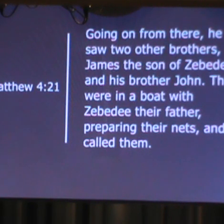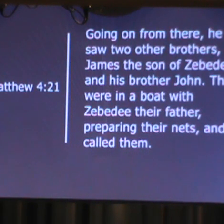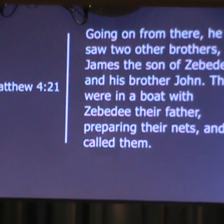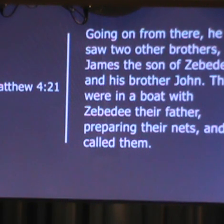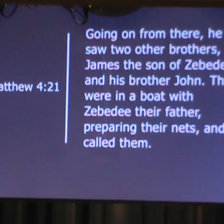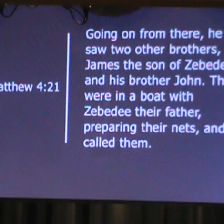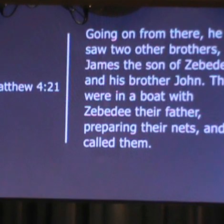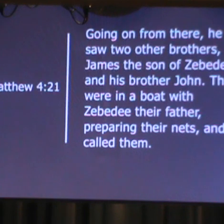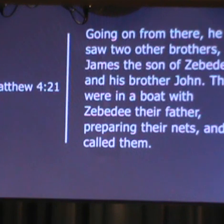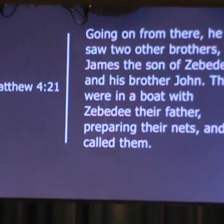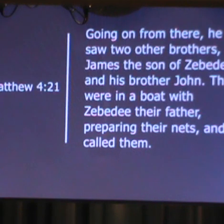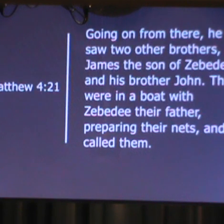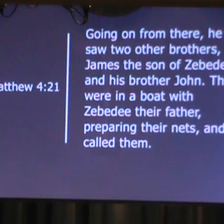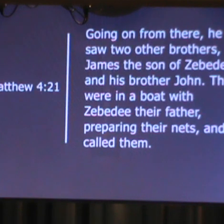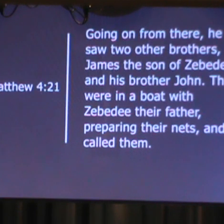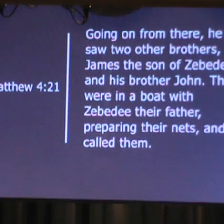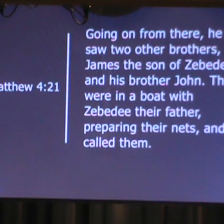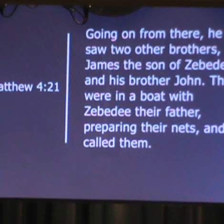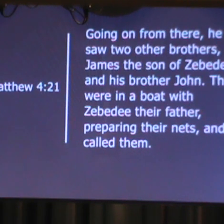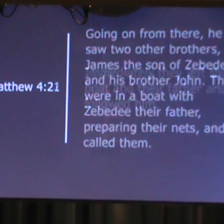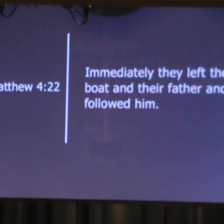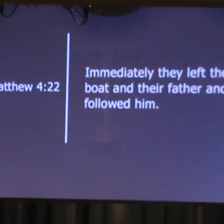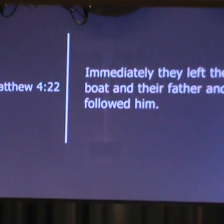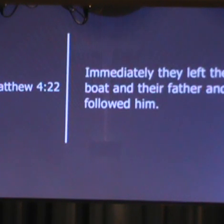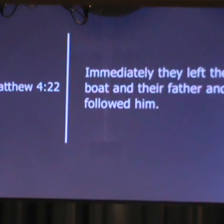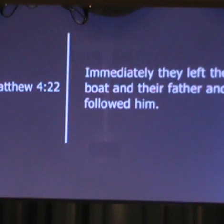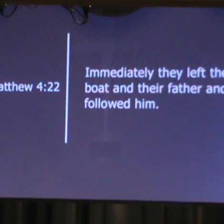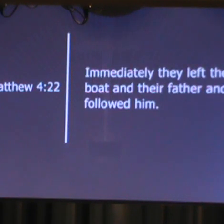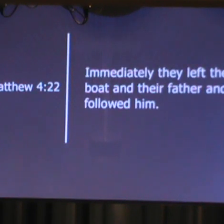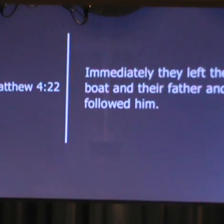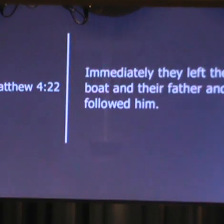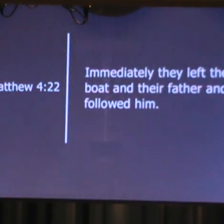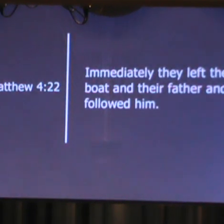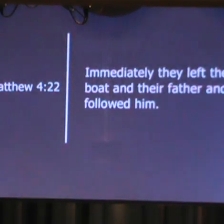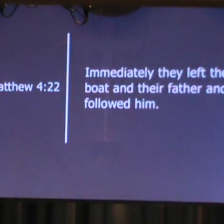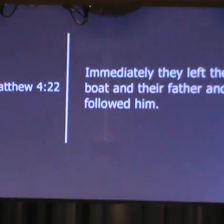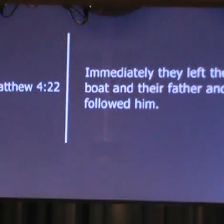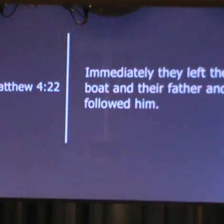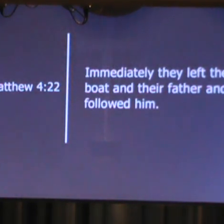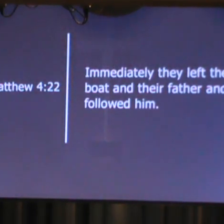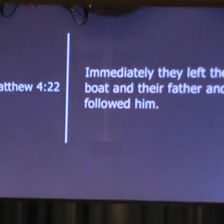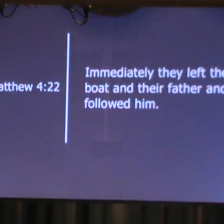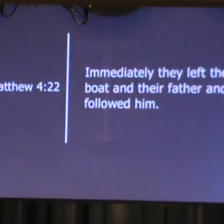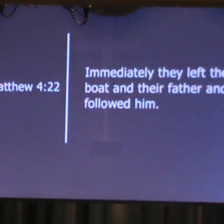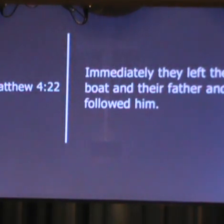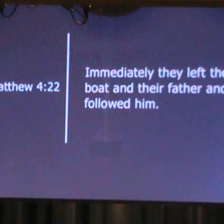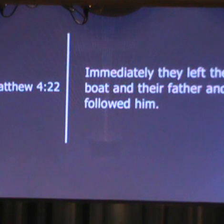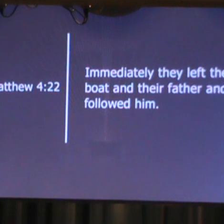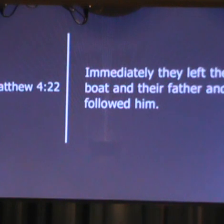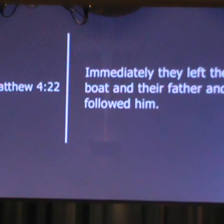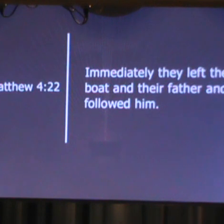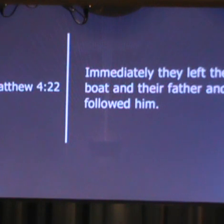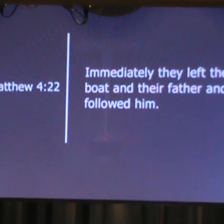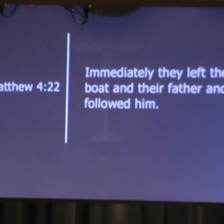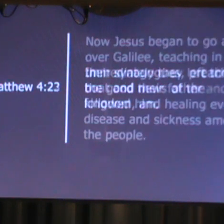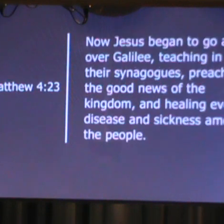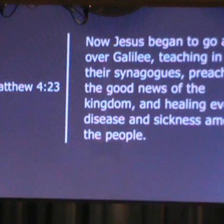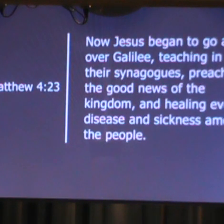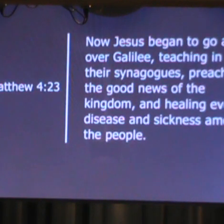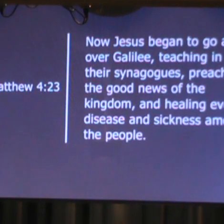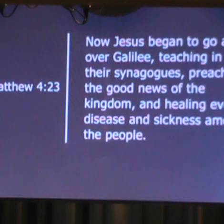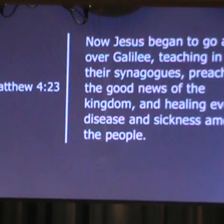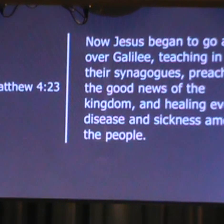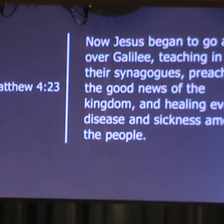Zebedee, their father, preparing their nets, and he called them. Immediately they left the boat and their father and followed